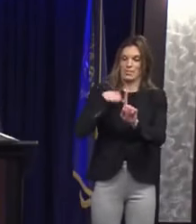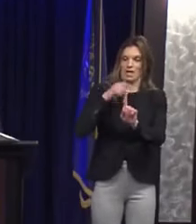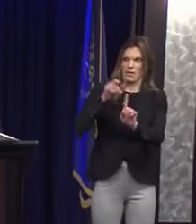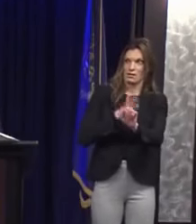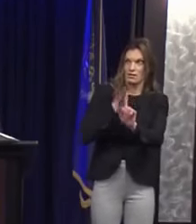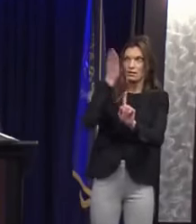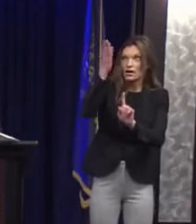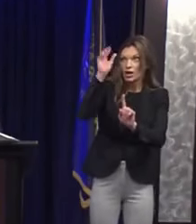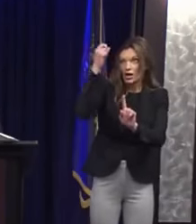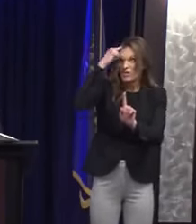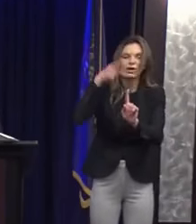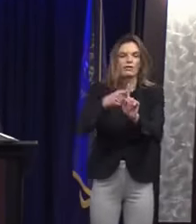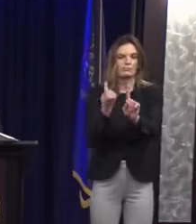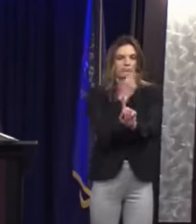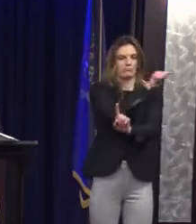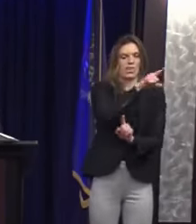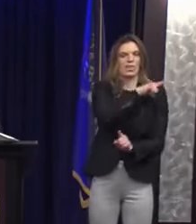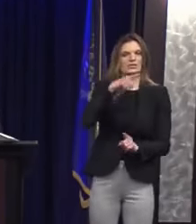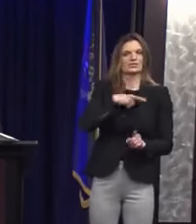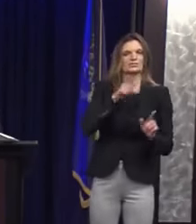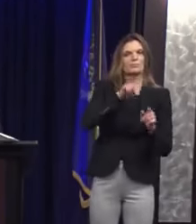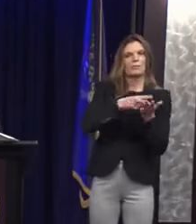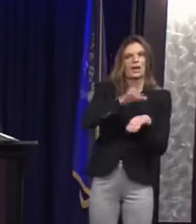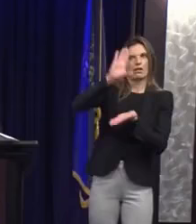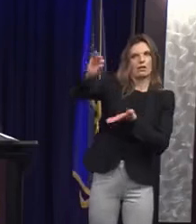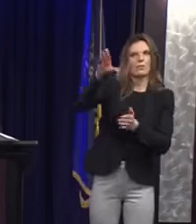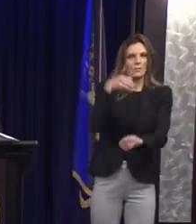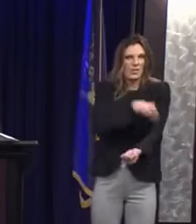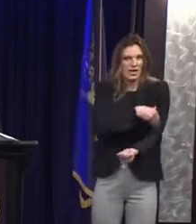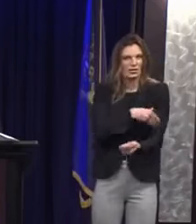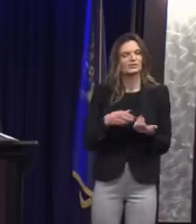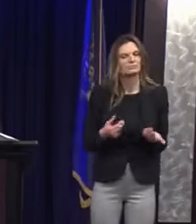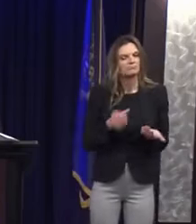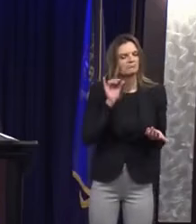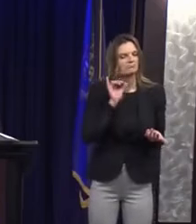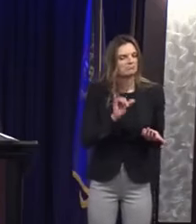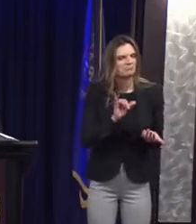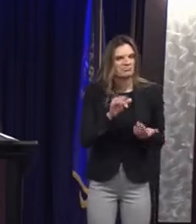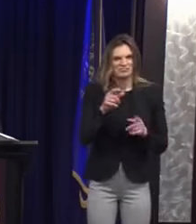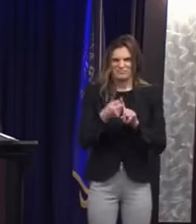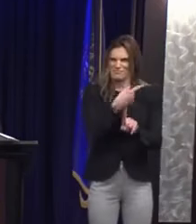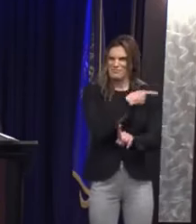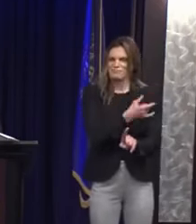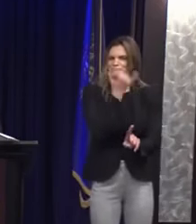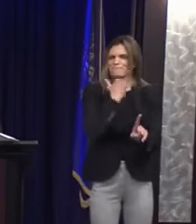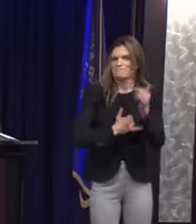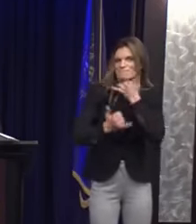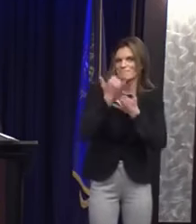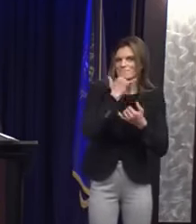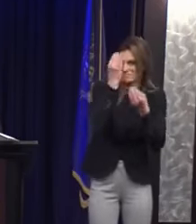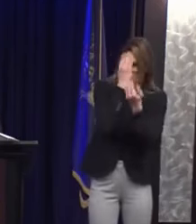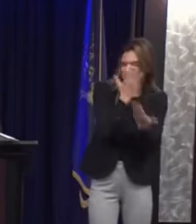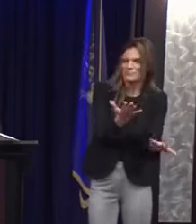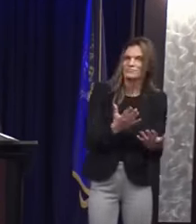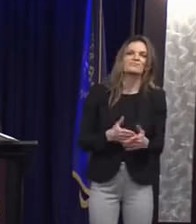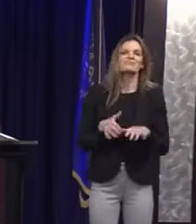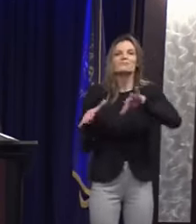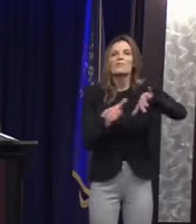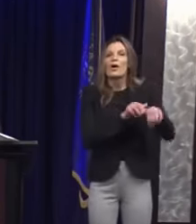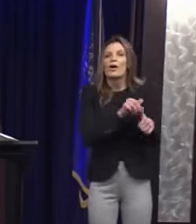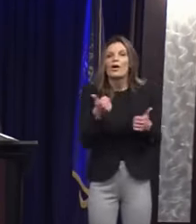He says that circulators can leave copies of their petitions with store clerks to collect signatures from customers.